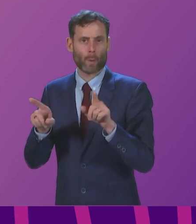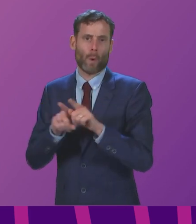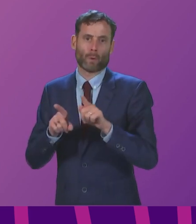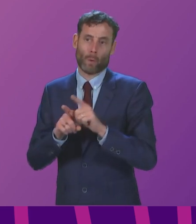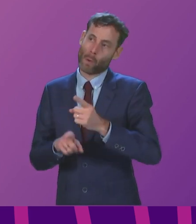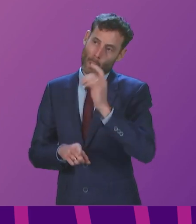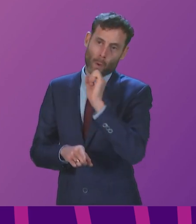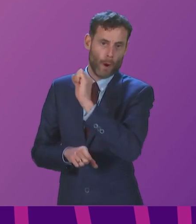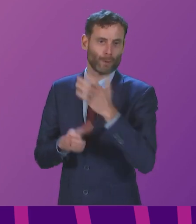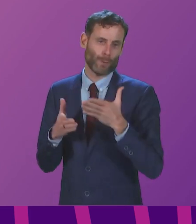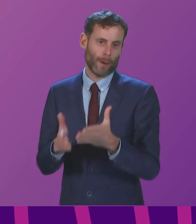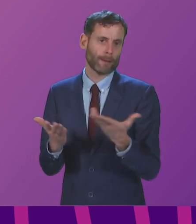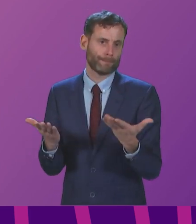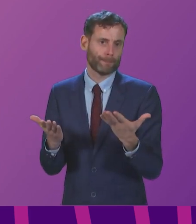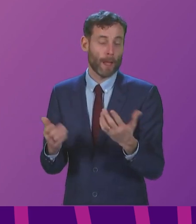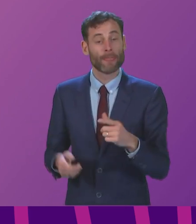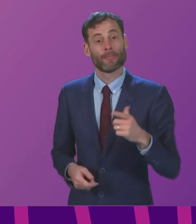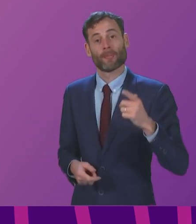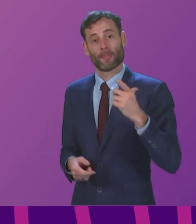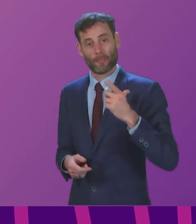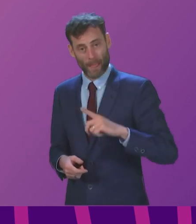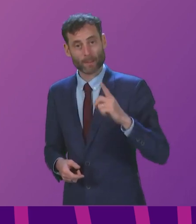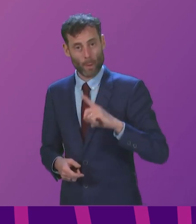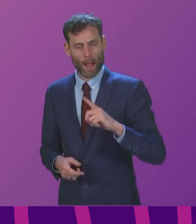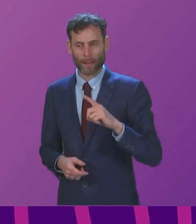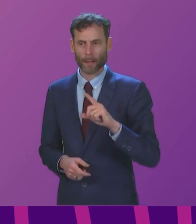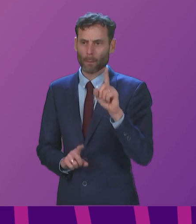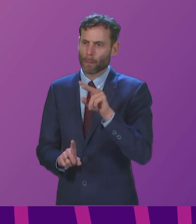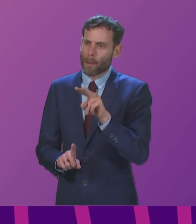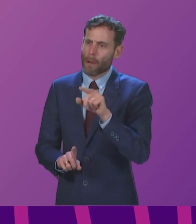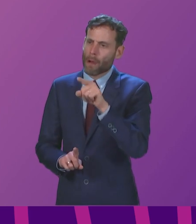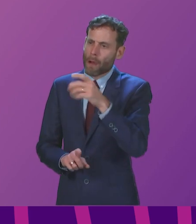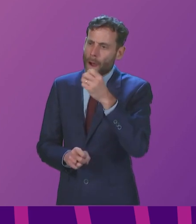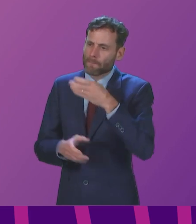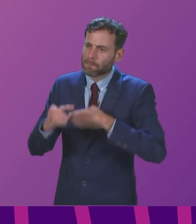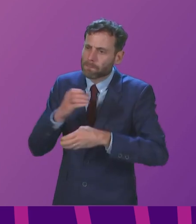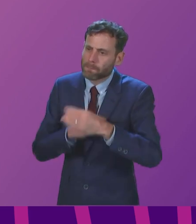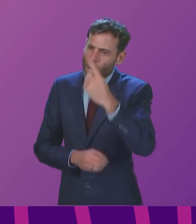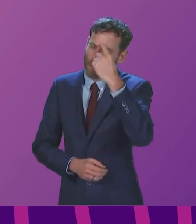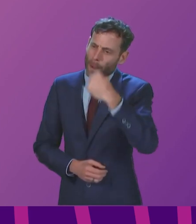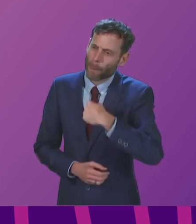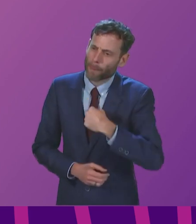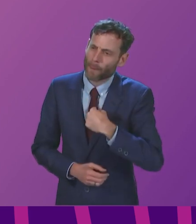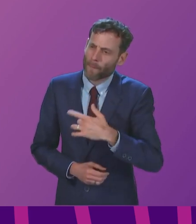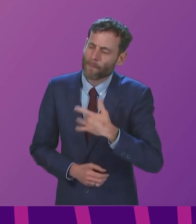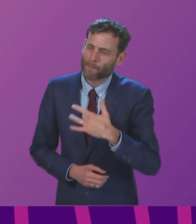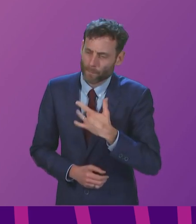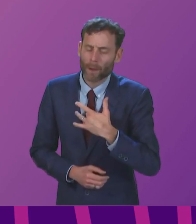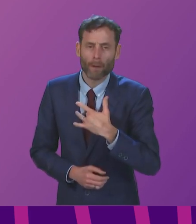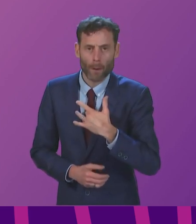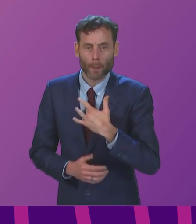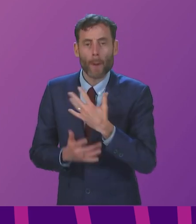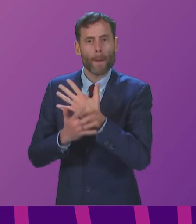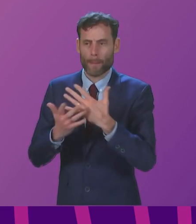And it was one of the reasons why people followed him. In that compassion, he healed the sick,